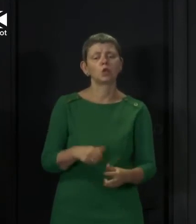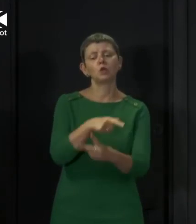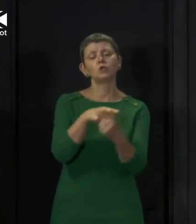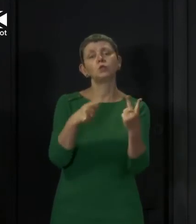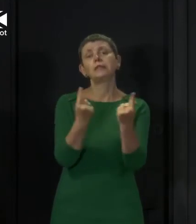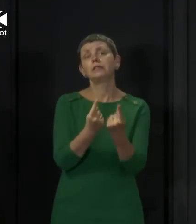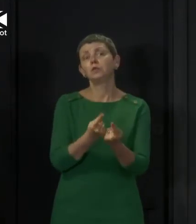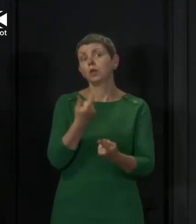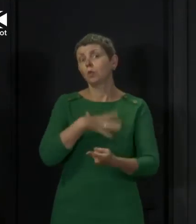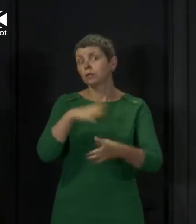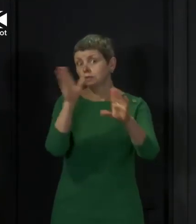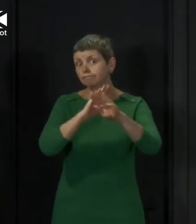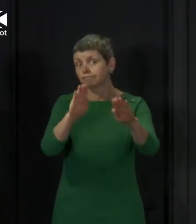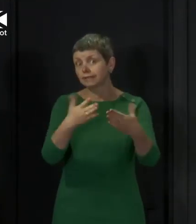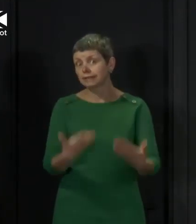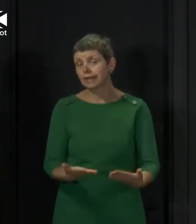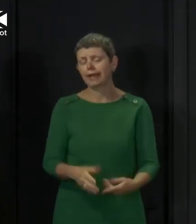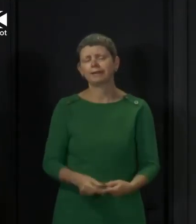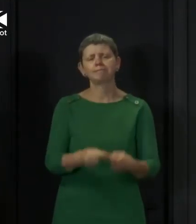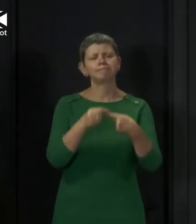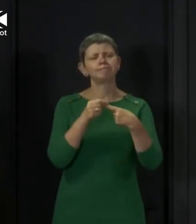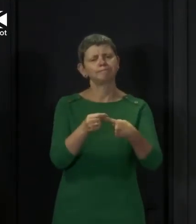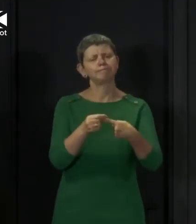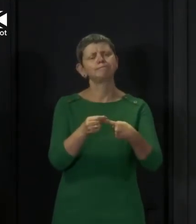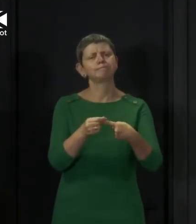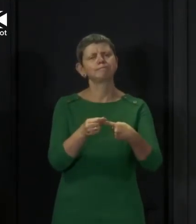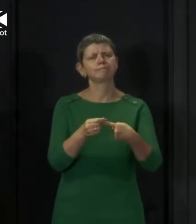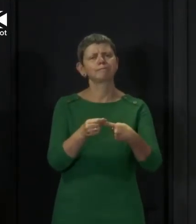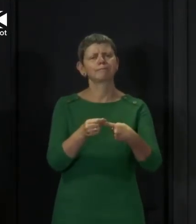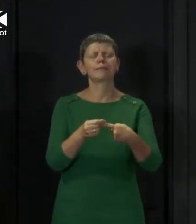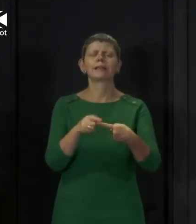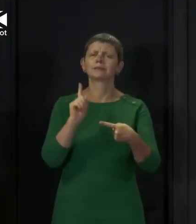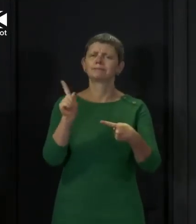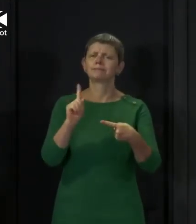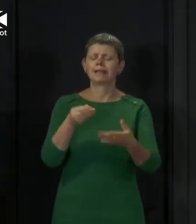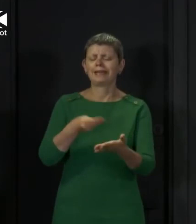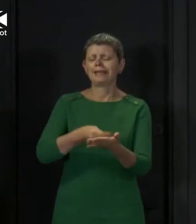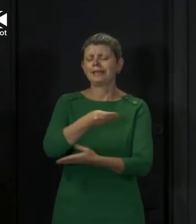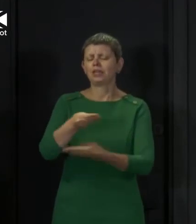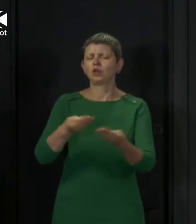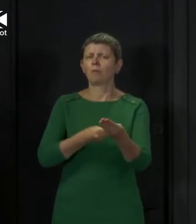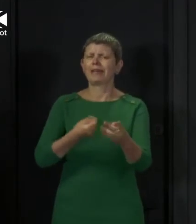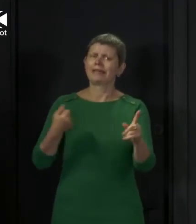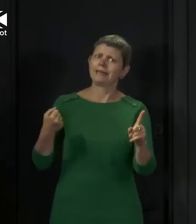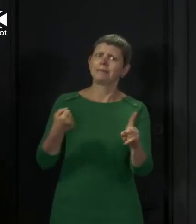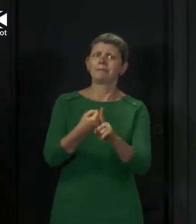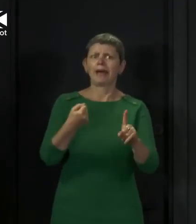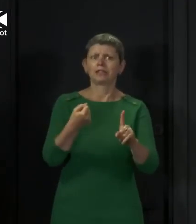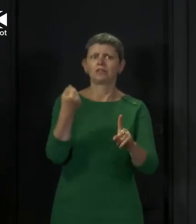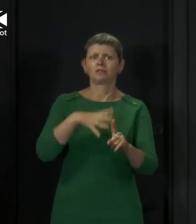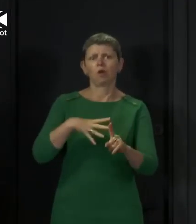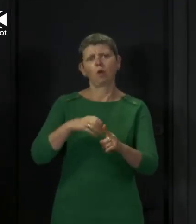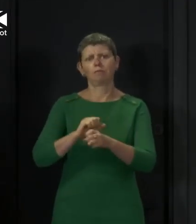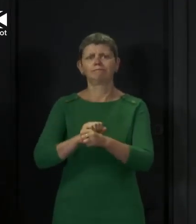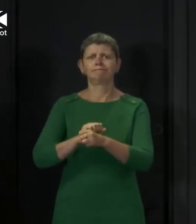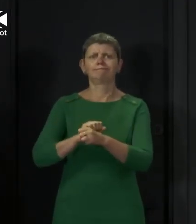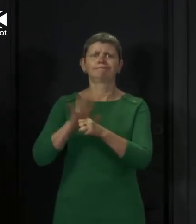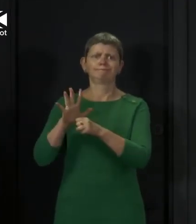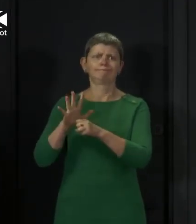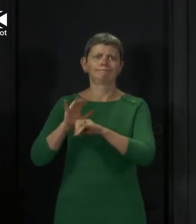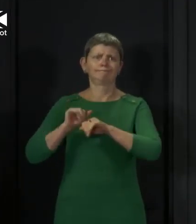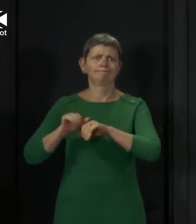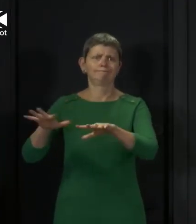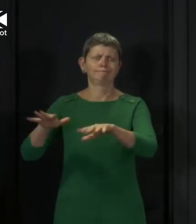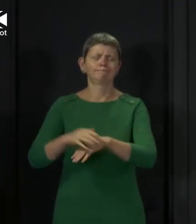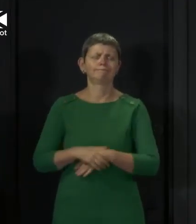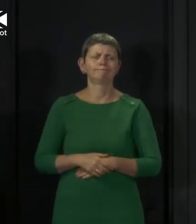I want to cover today. The first concerns the economic impact of COVID-19. I have just come earlier